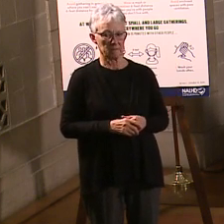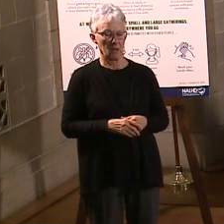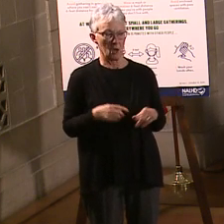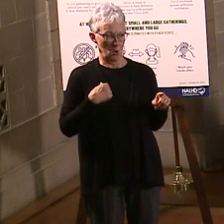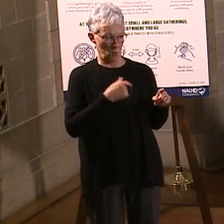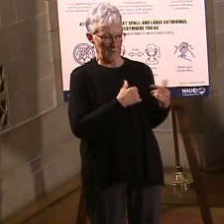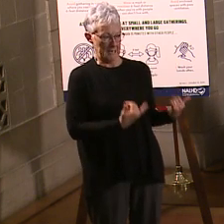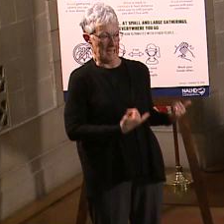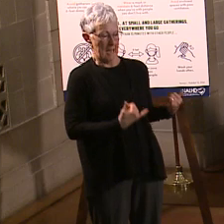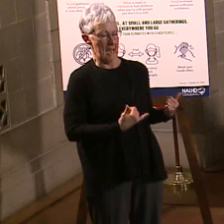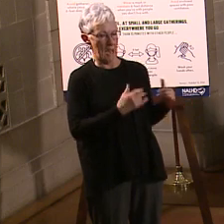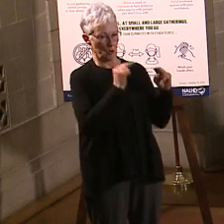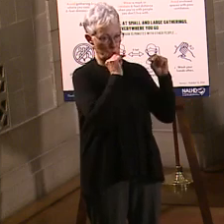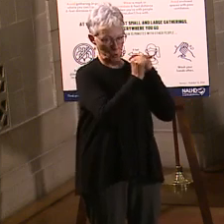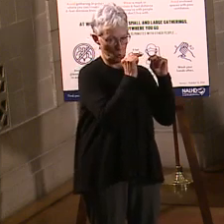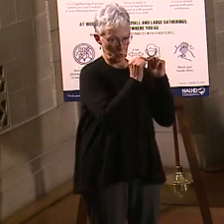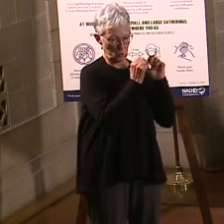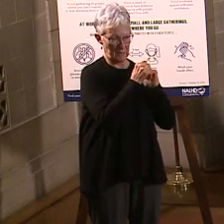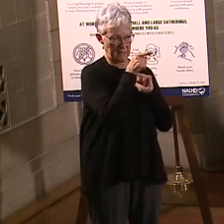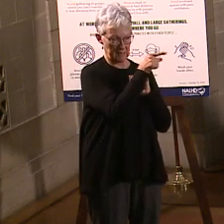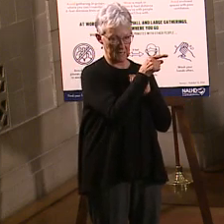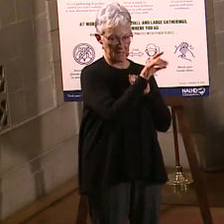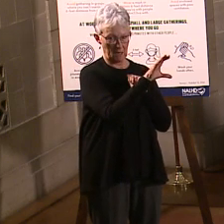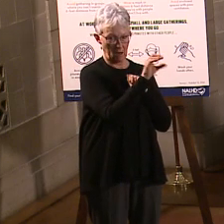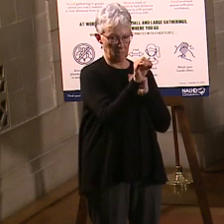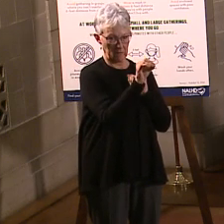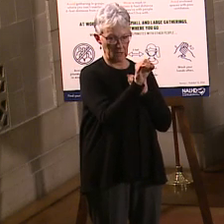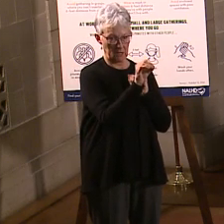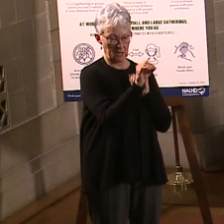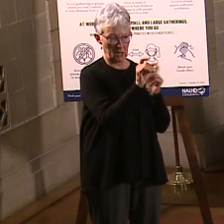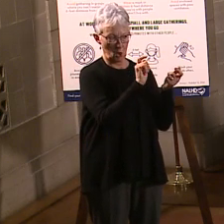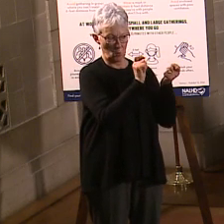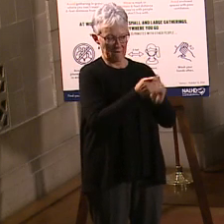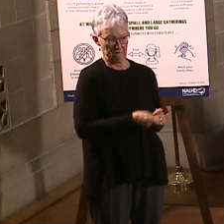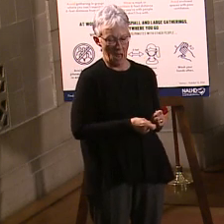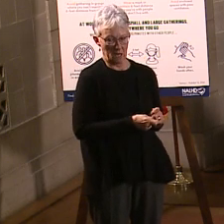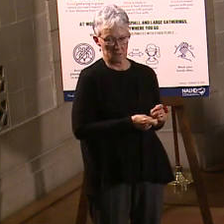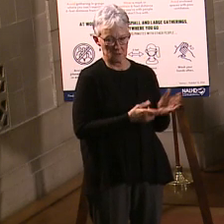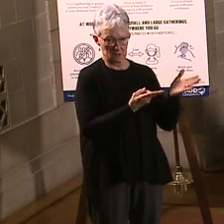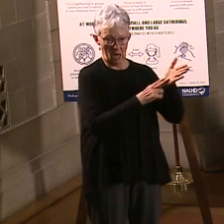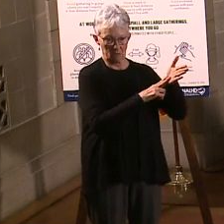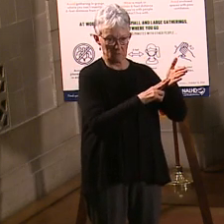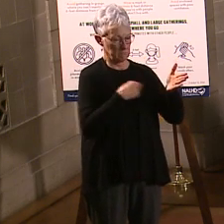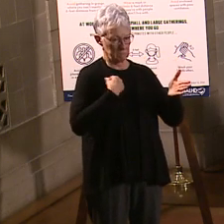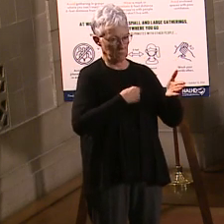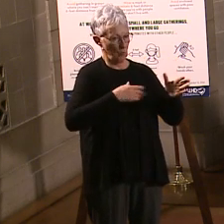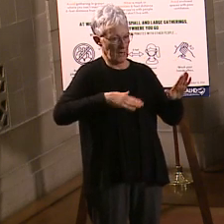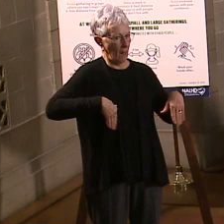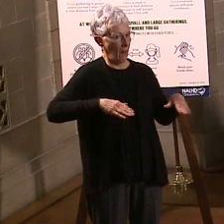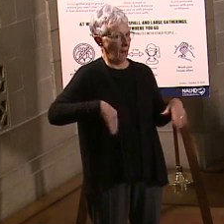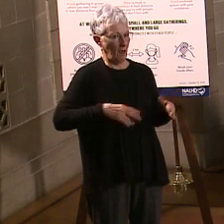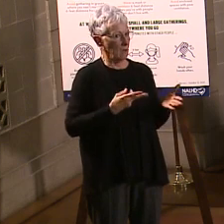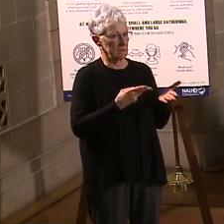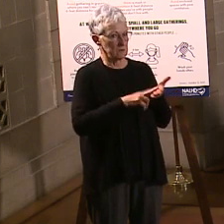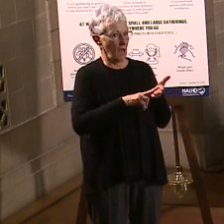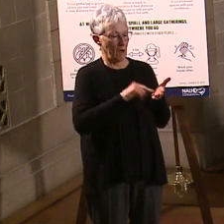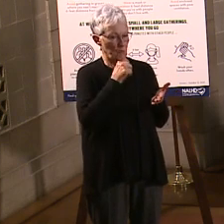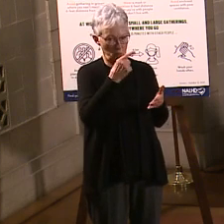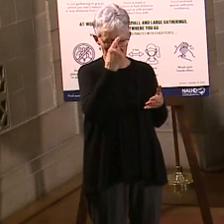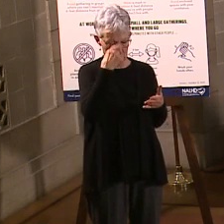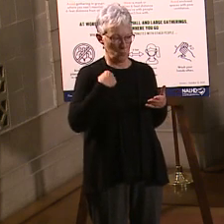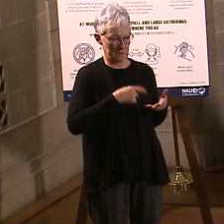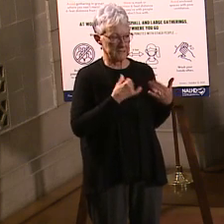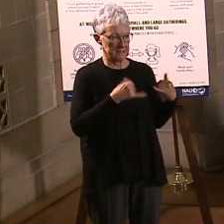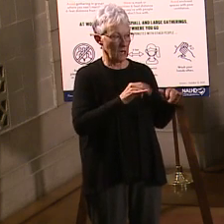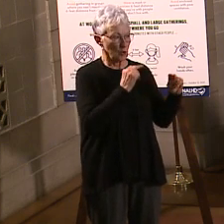contract, and have we signed that? I have received no updates, and to my knowledge, we have not signed that contract. But I know that we're in